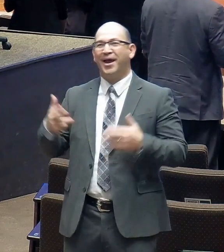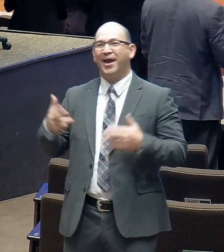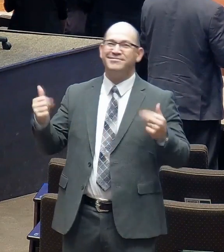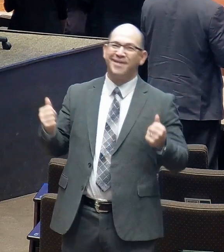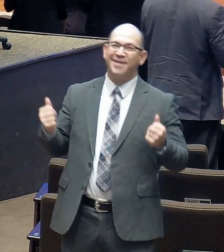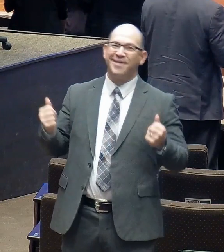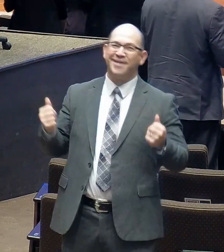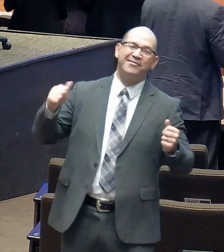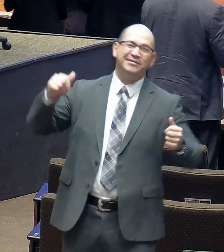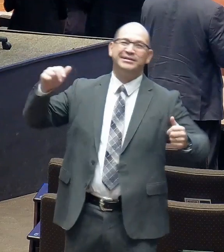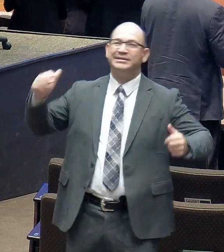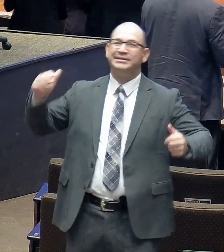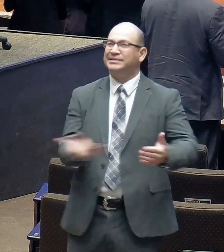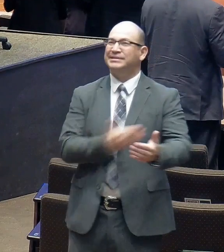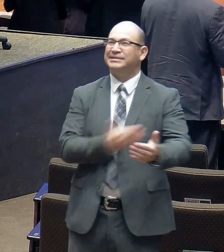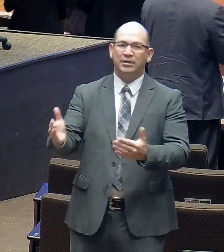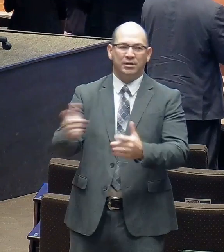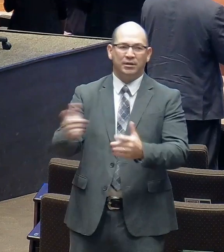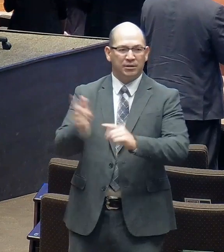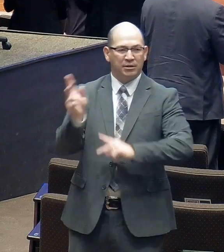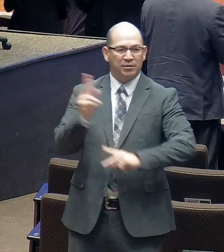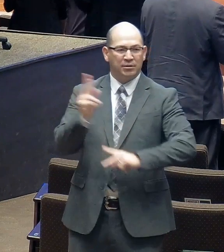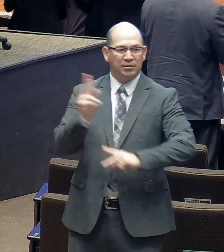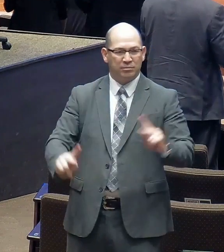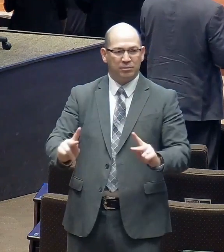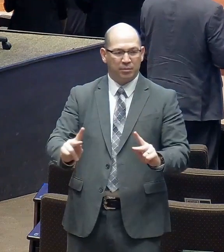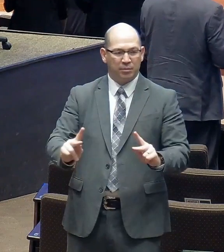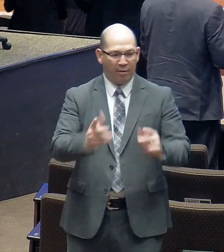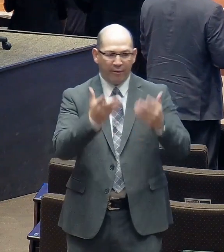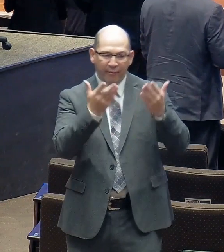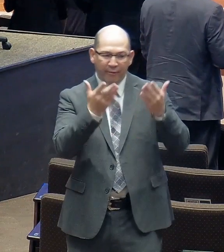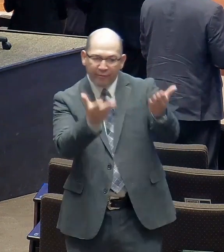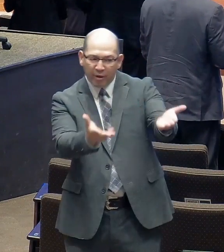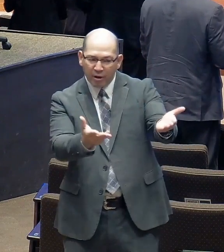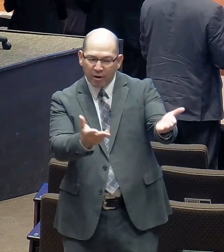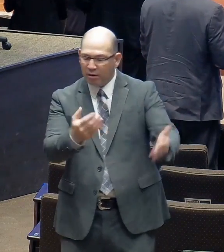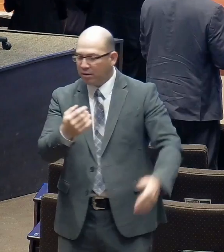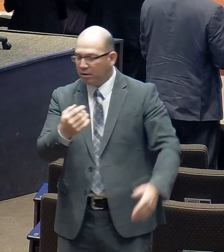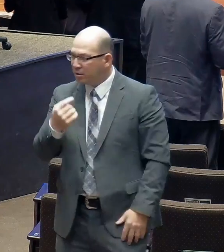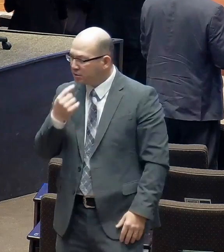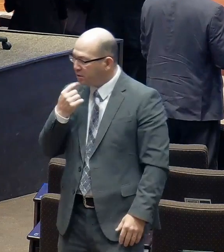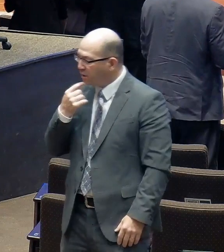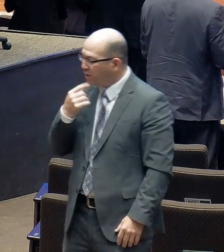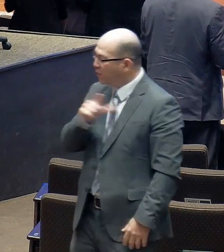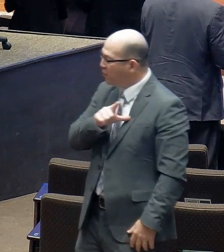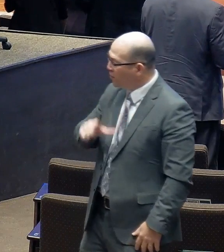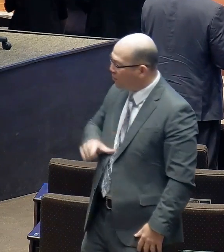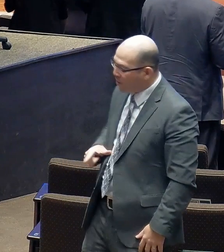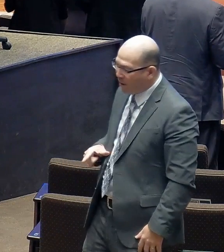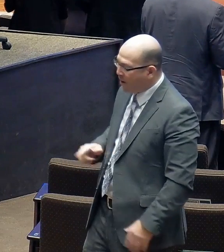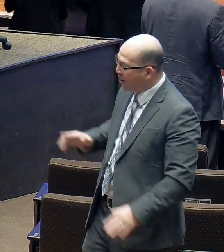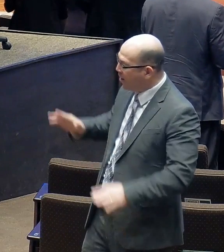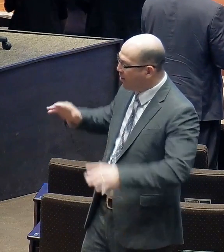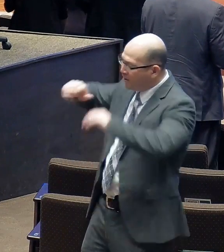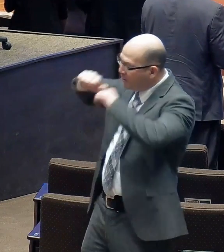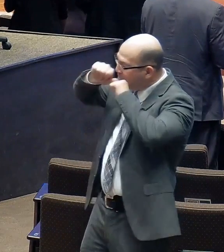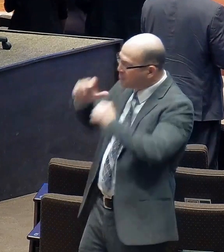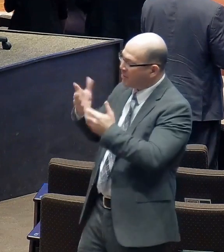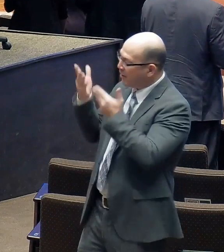among the heathen, the Lord hath done great things for them. The Lord